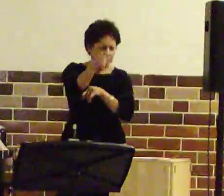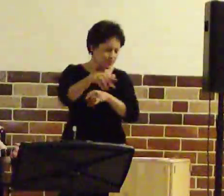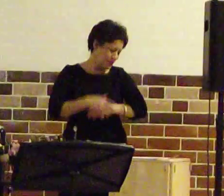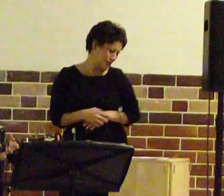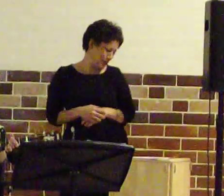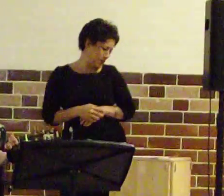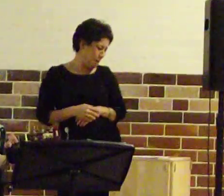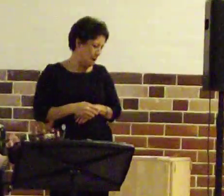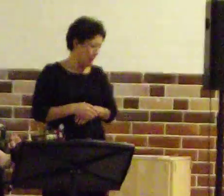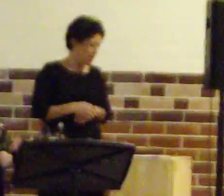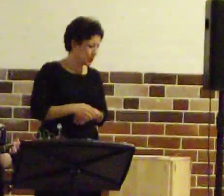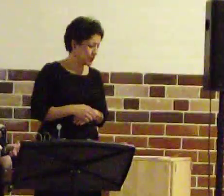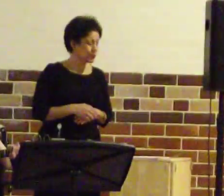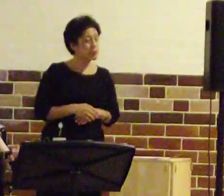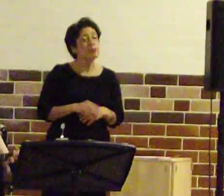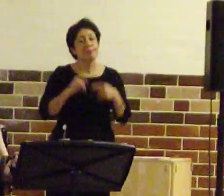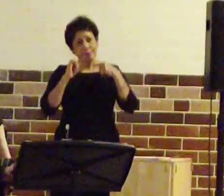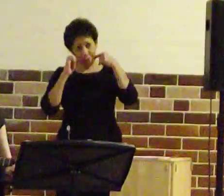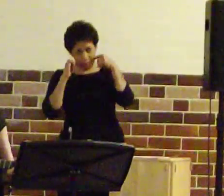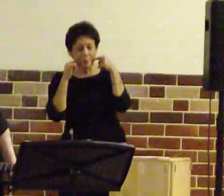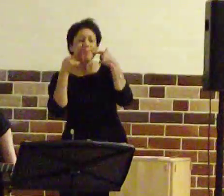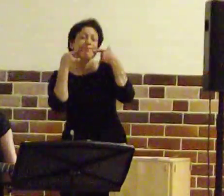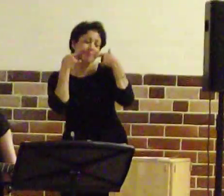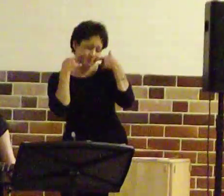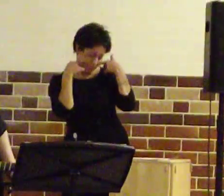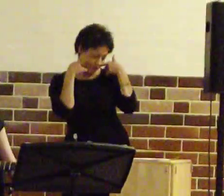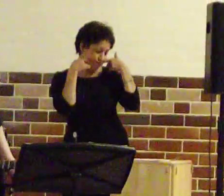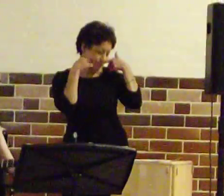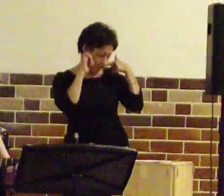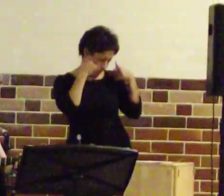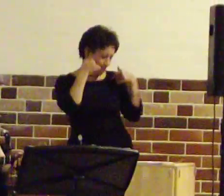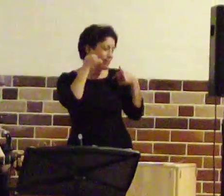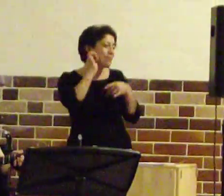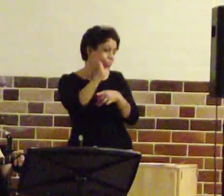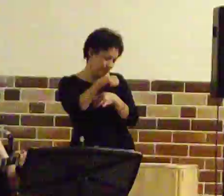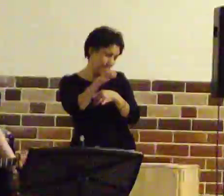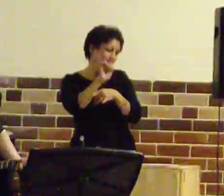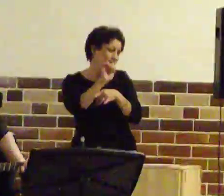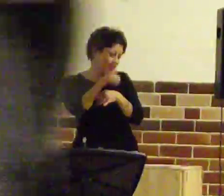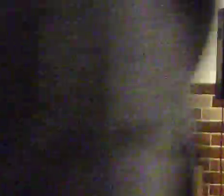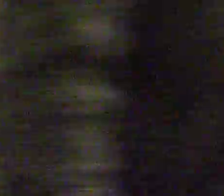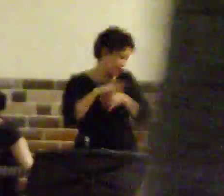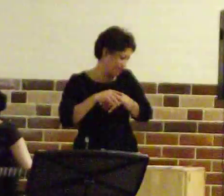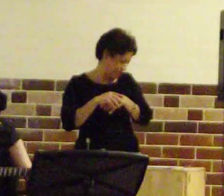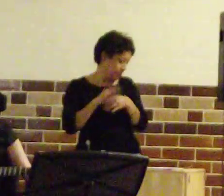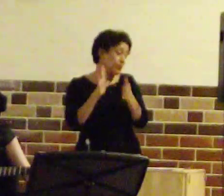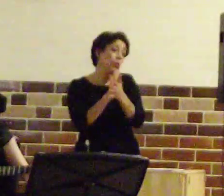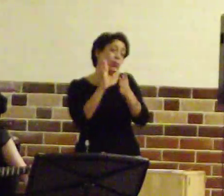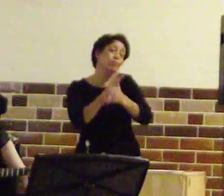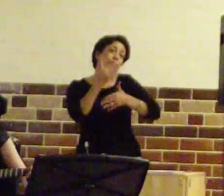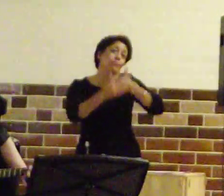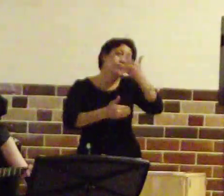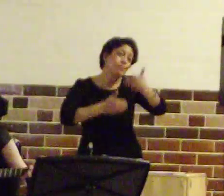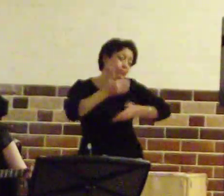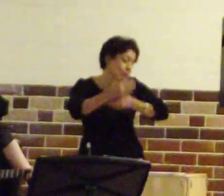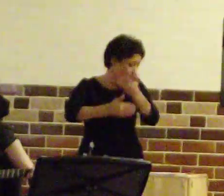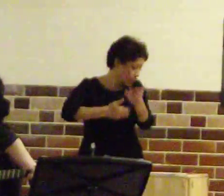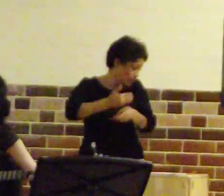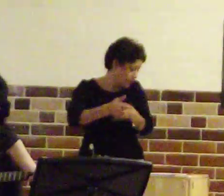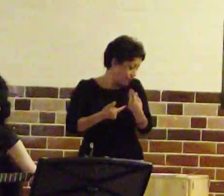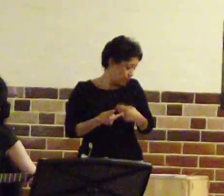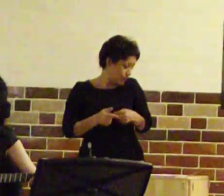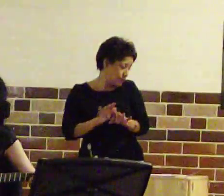you? Yes, and I will smile and nod and smile. And I'll be happy for all the while.